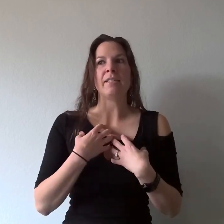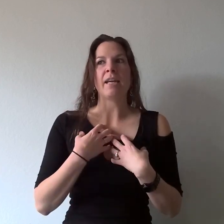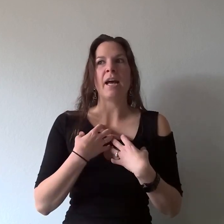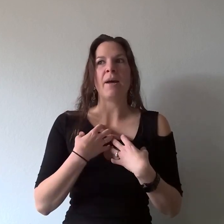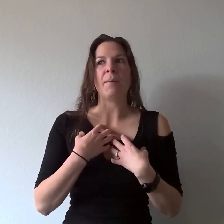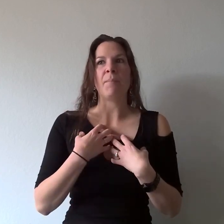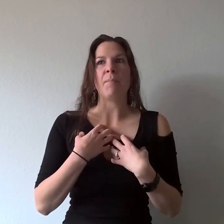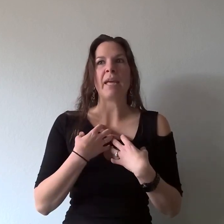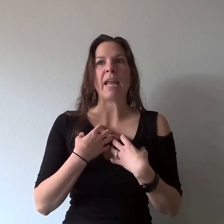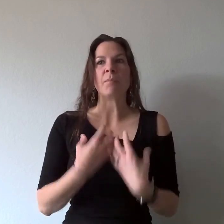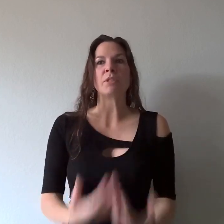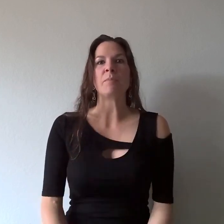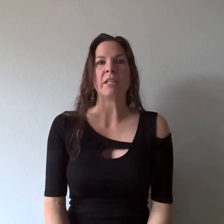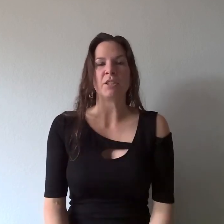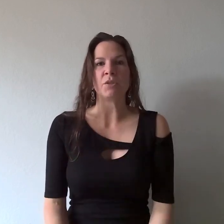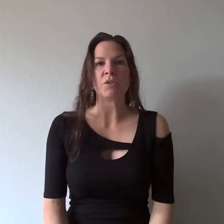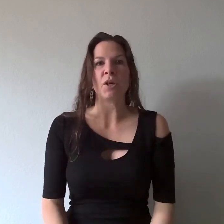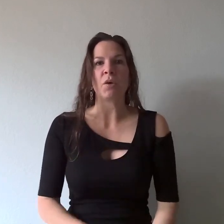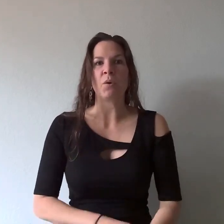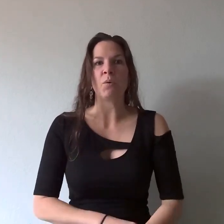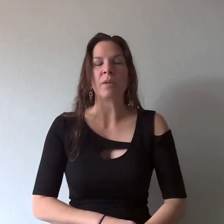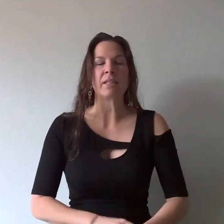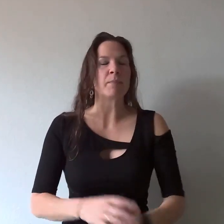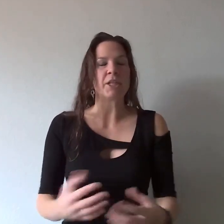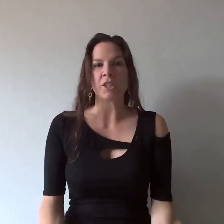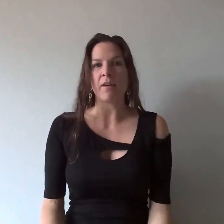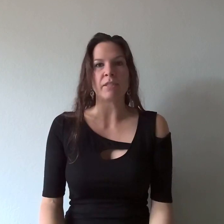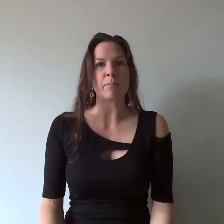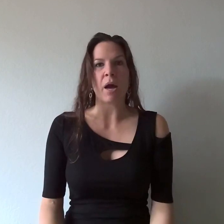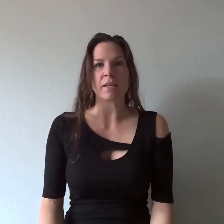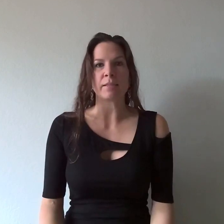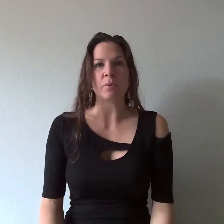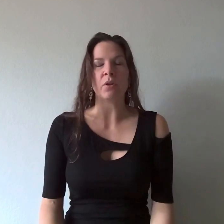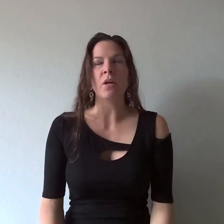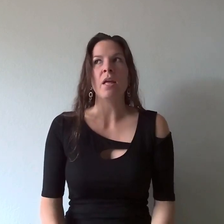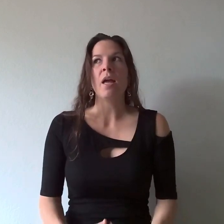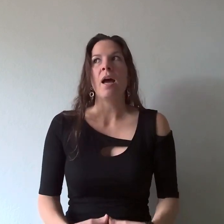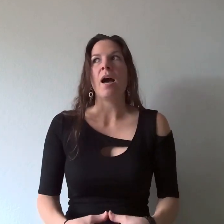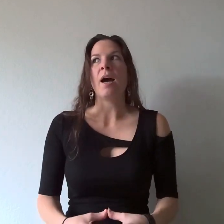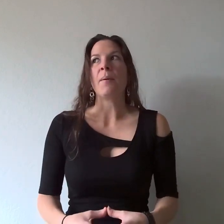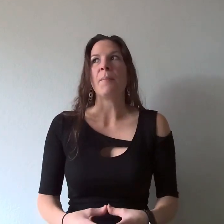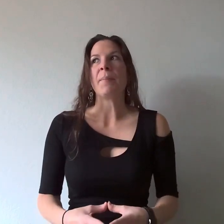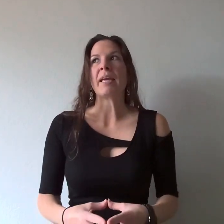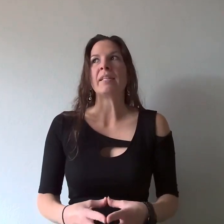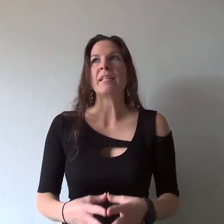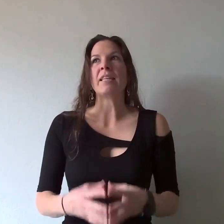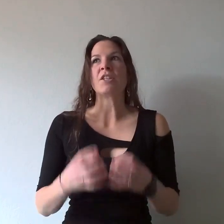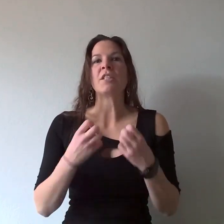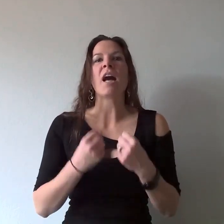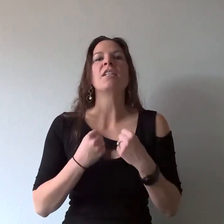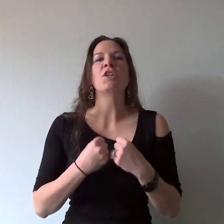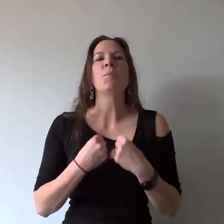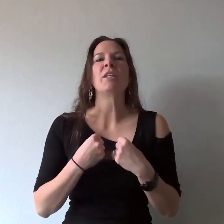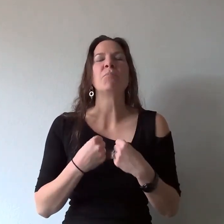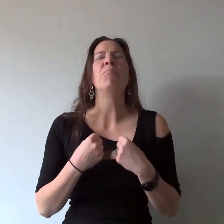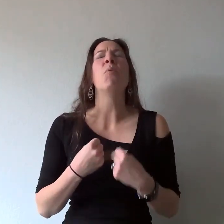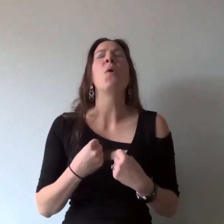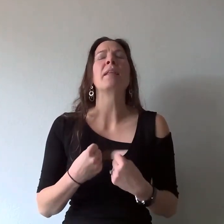enables me to do so with as much love as possible because there's not so much boiling